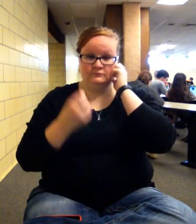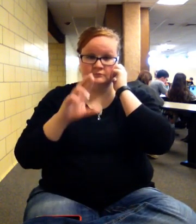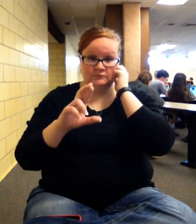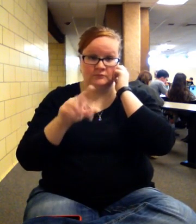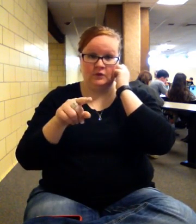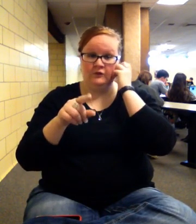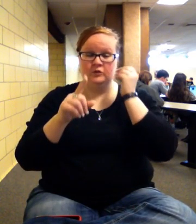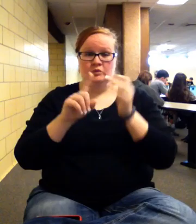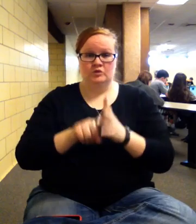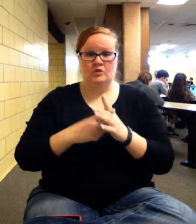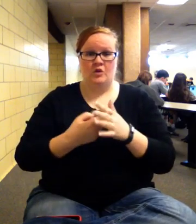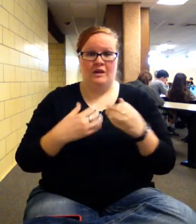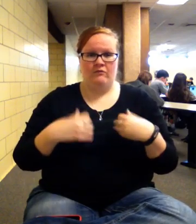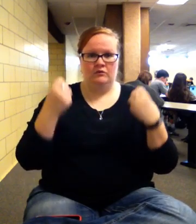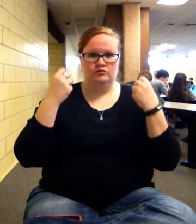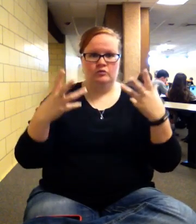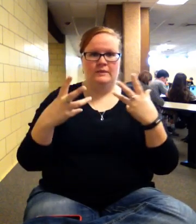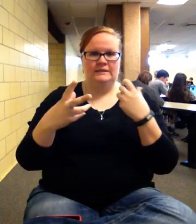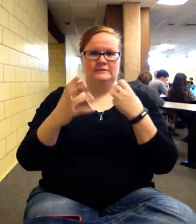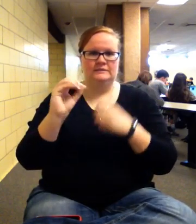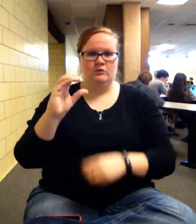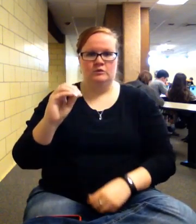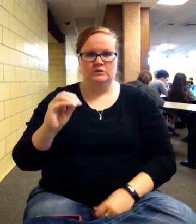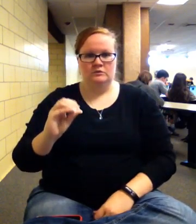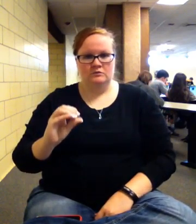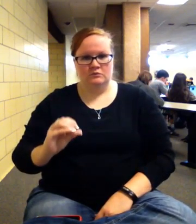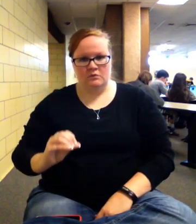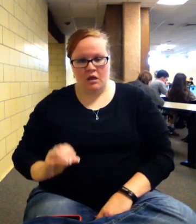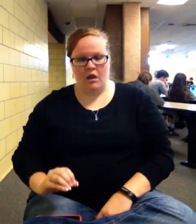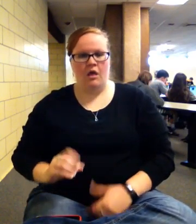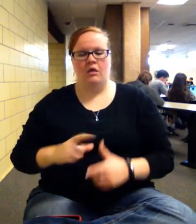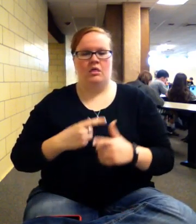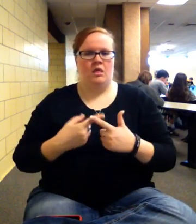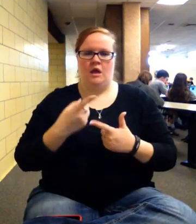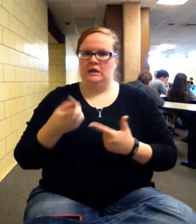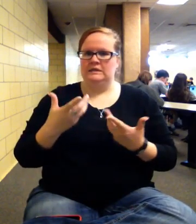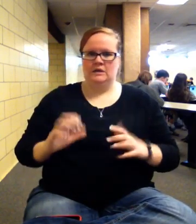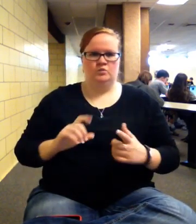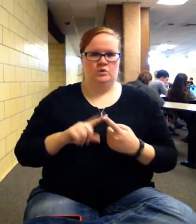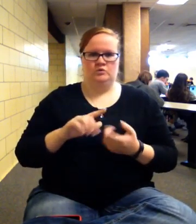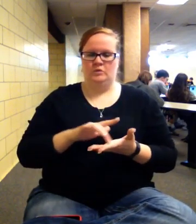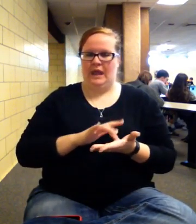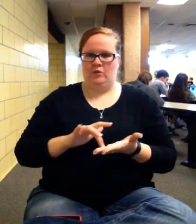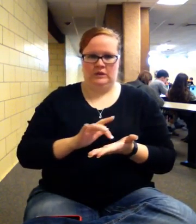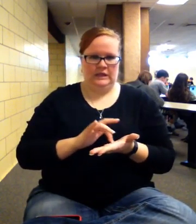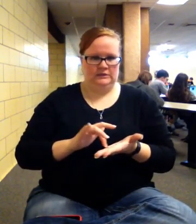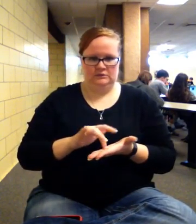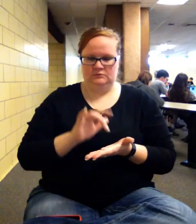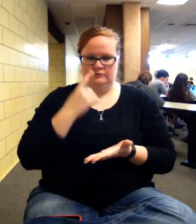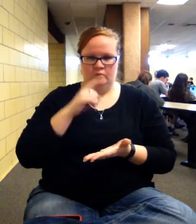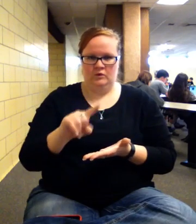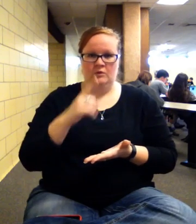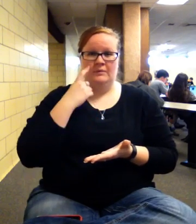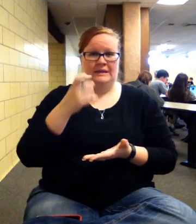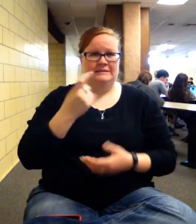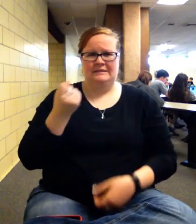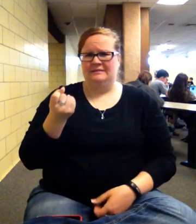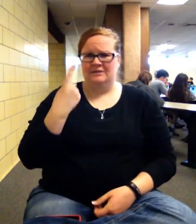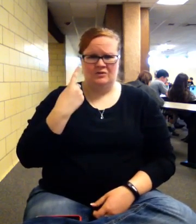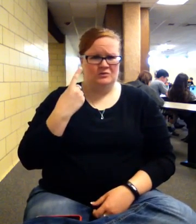too many zeros stored in there, you'll get an iteration error. It won't want to calculate your internal rate of return because it doesn't understand what you're really trying to